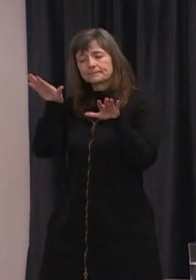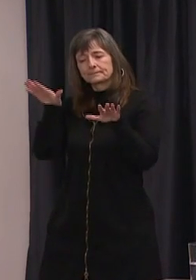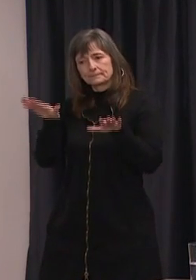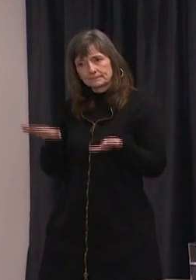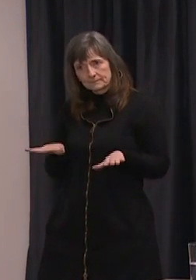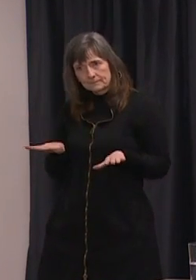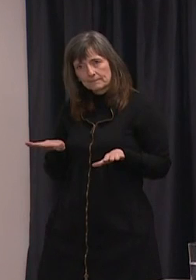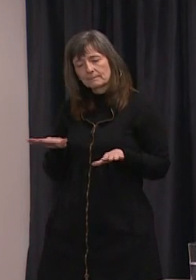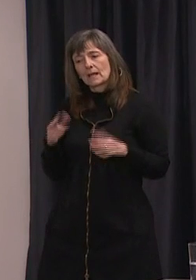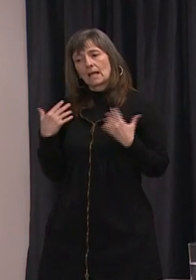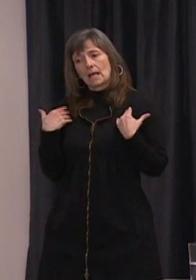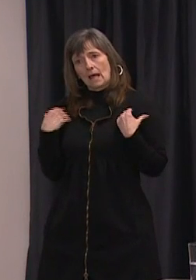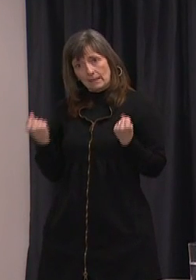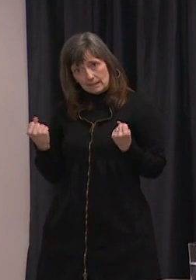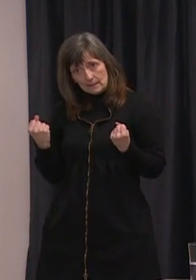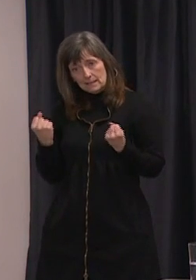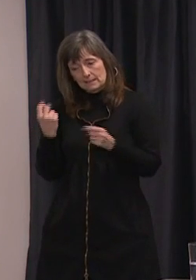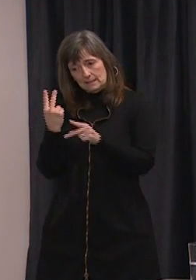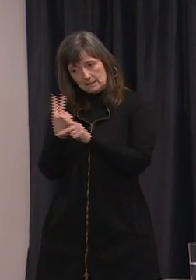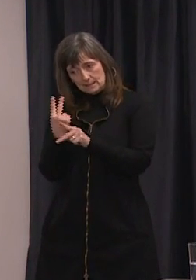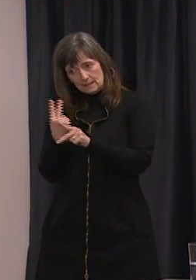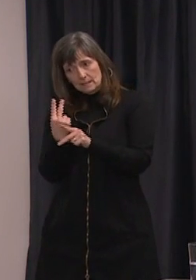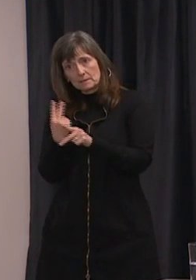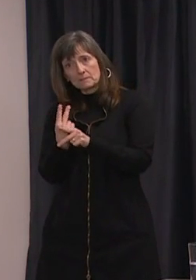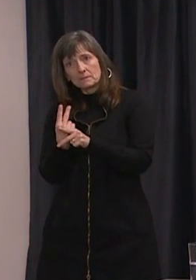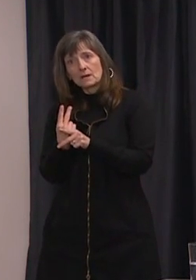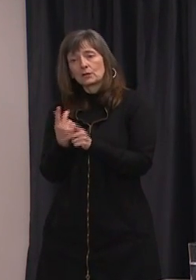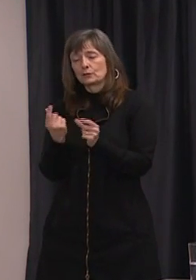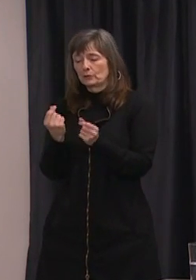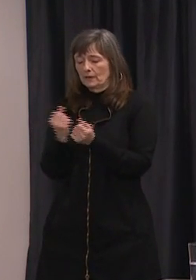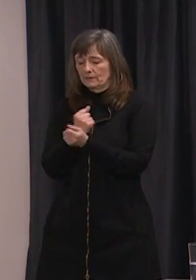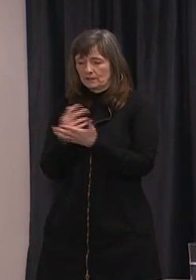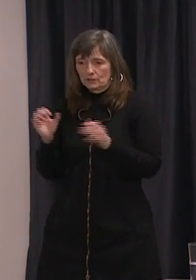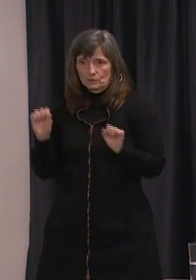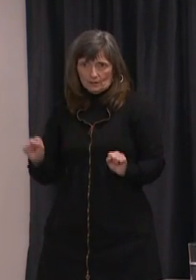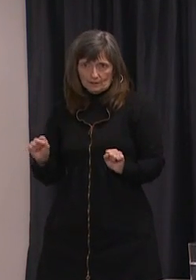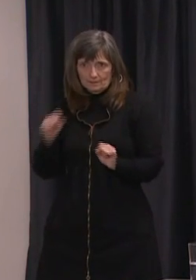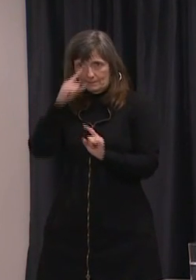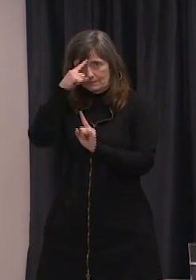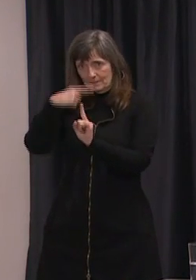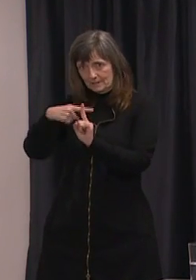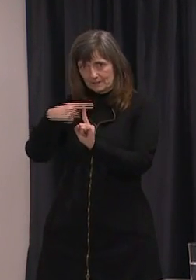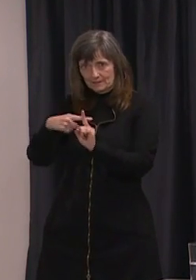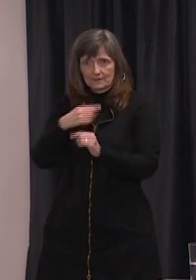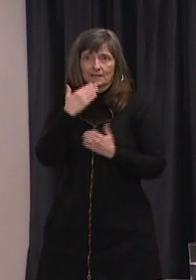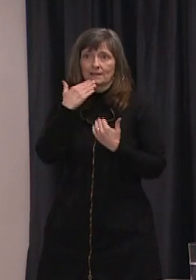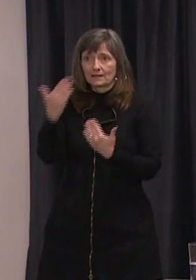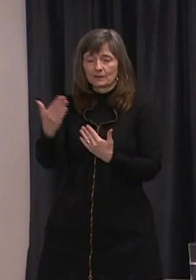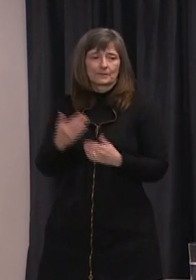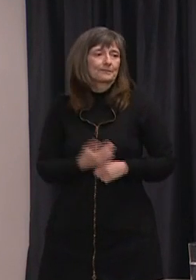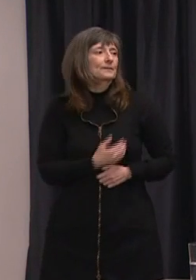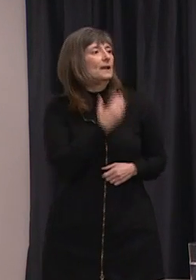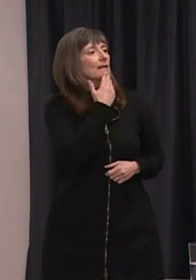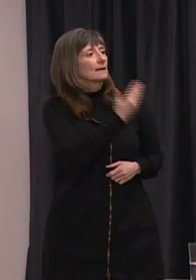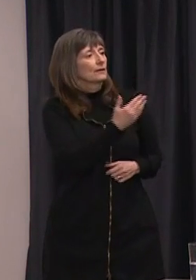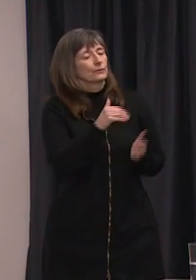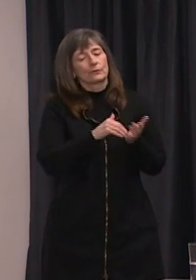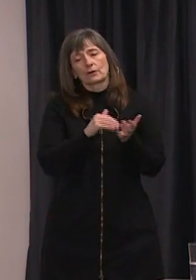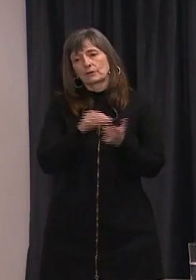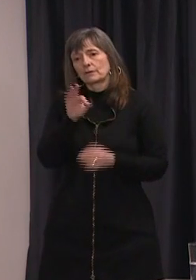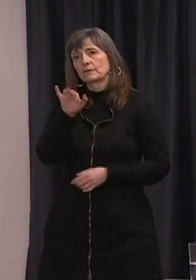healthy and do what we can to manage COVID-19. Thank you. Thank you very much, Dr. Fitzgerald.